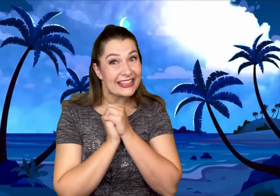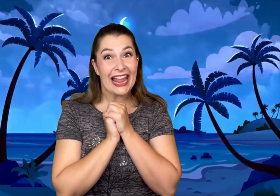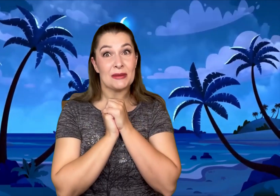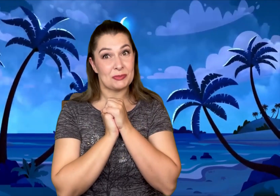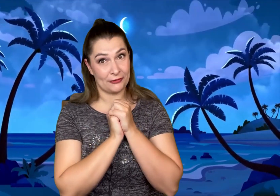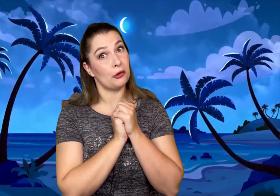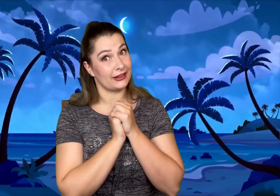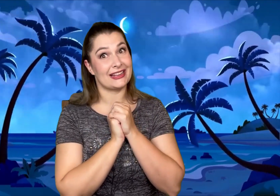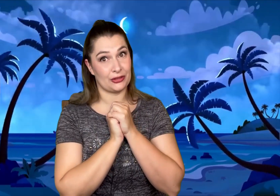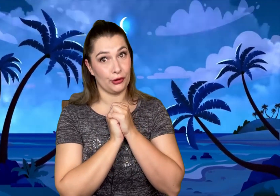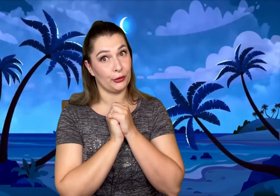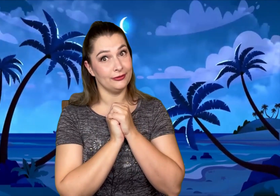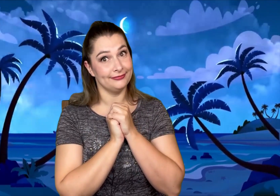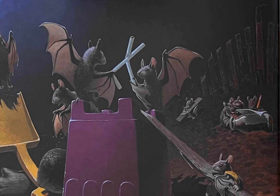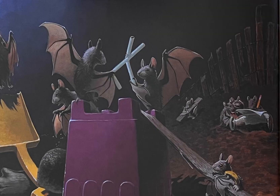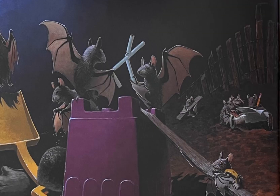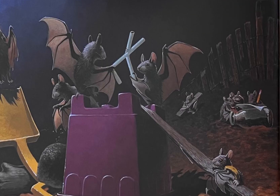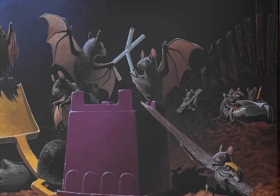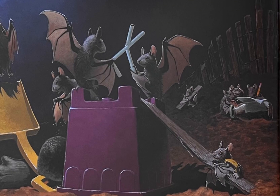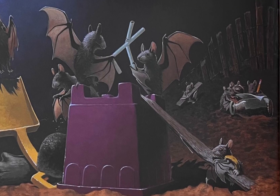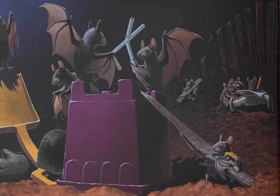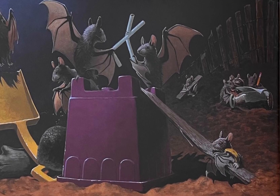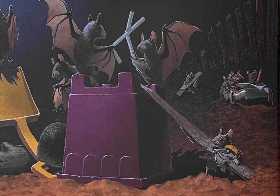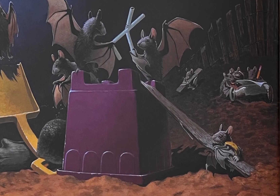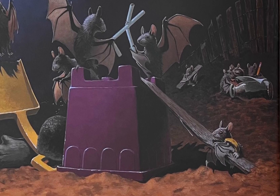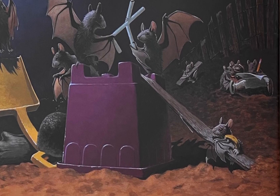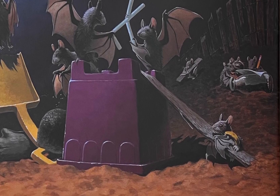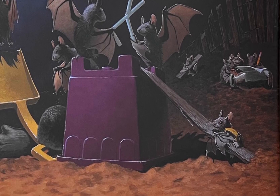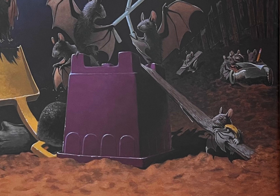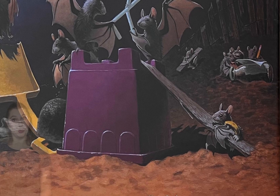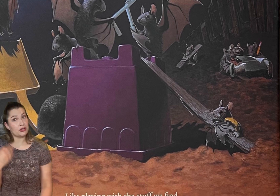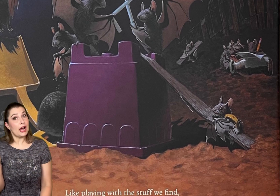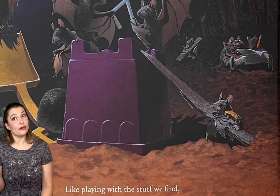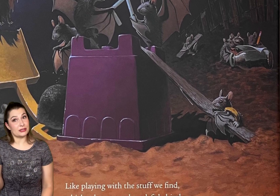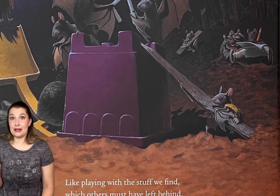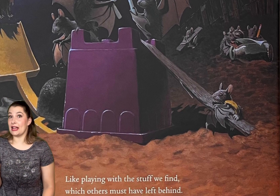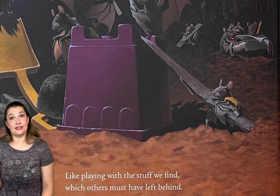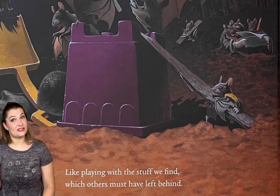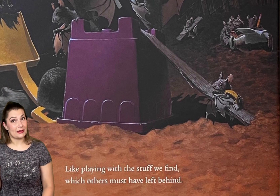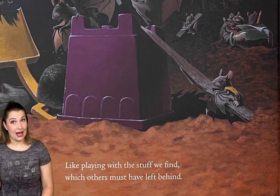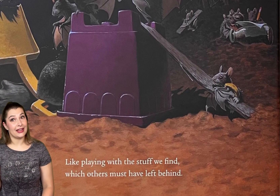games before night through! Like playing with the stuff we find! Which others must have left behind!